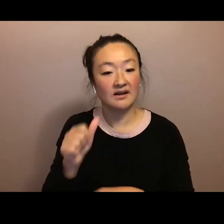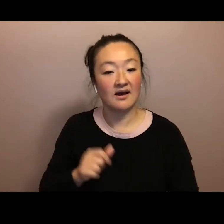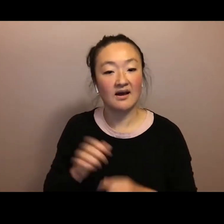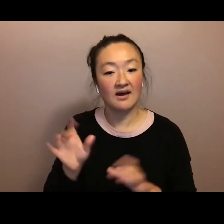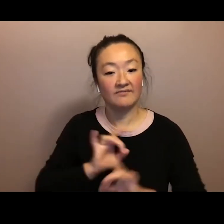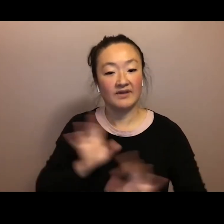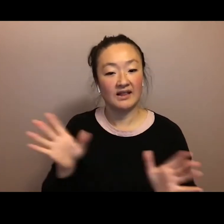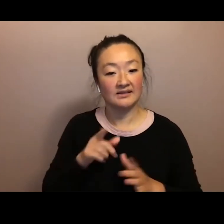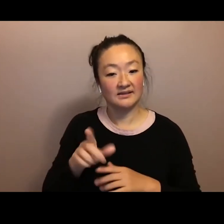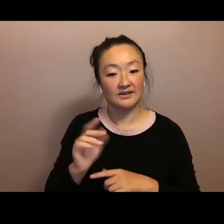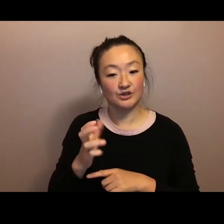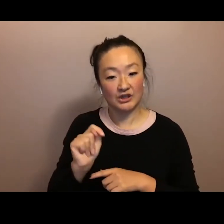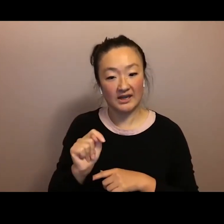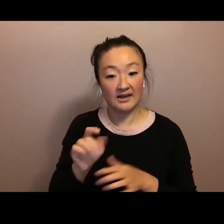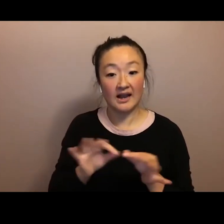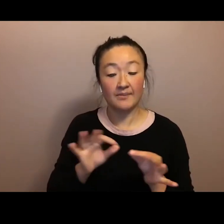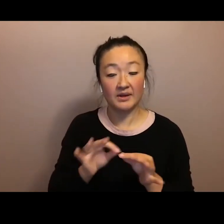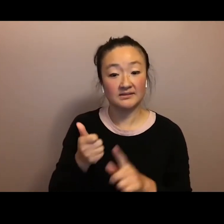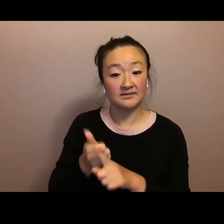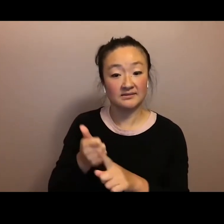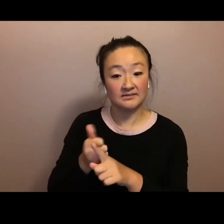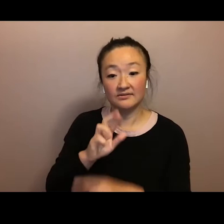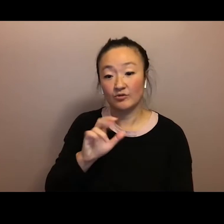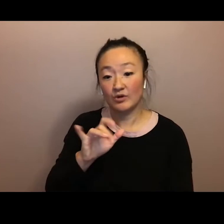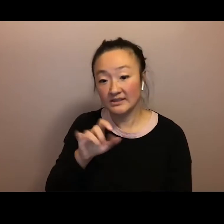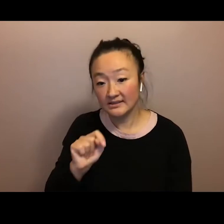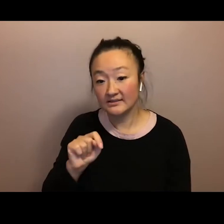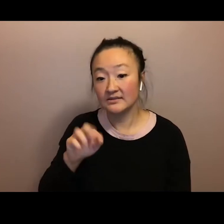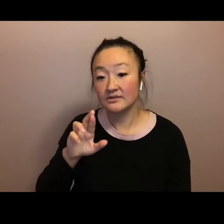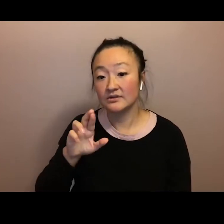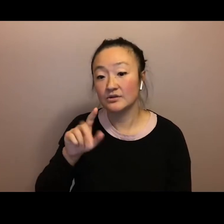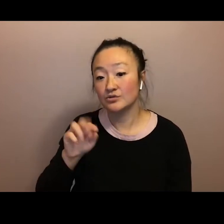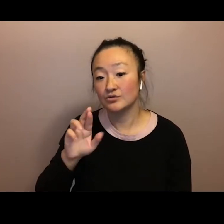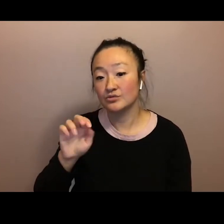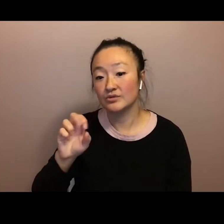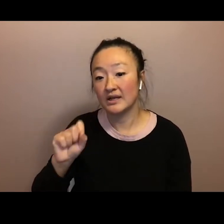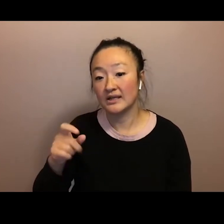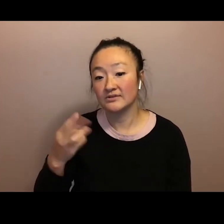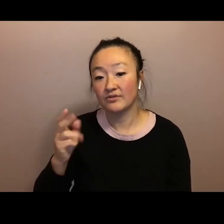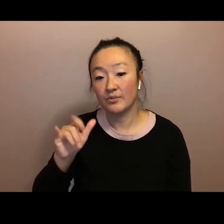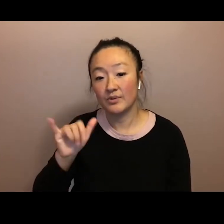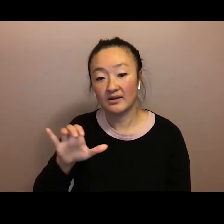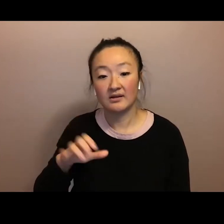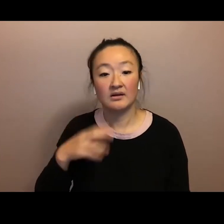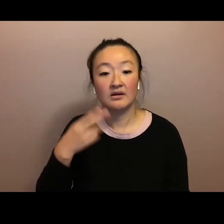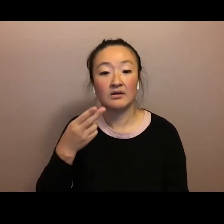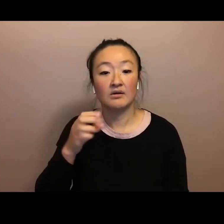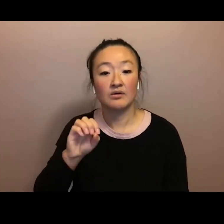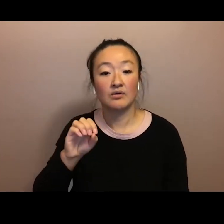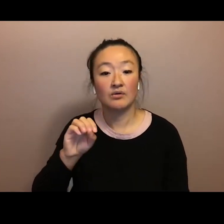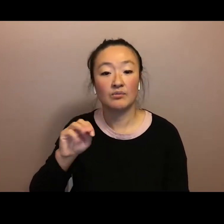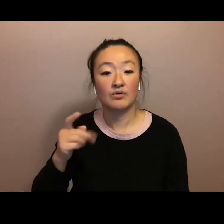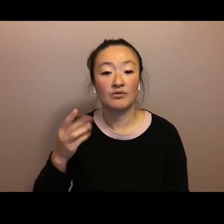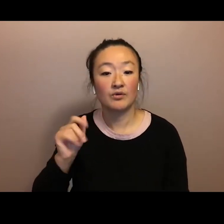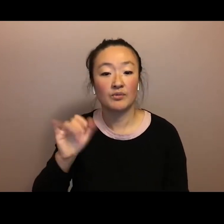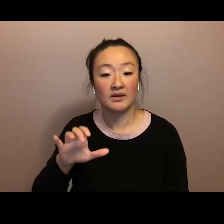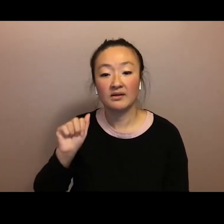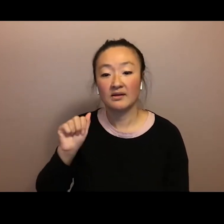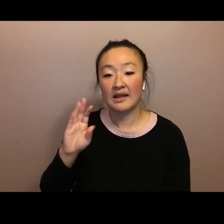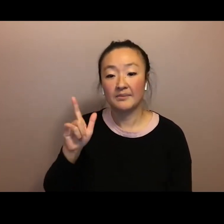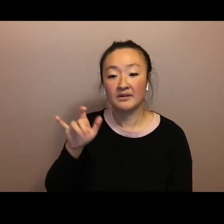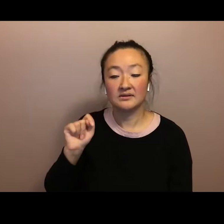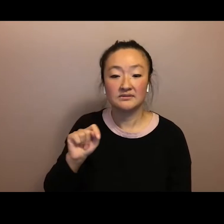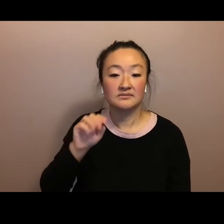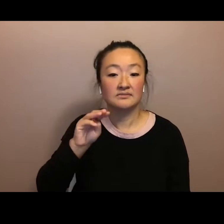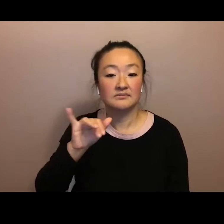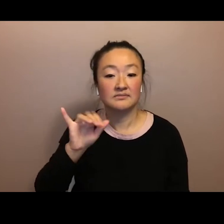followed by a conversation, and then we'll have time for audience Q&A. So please do submit your questions via the Q&A function at the